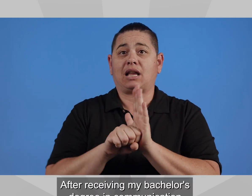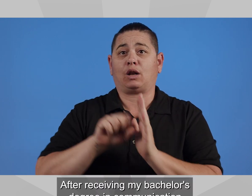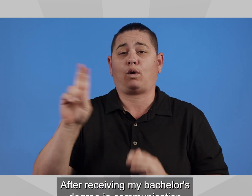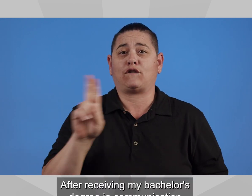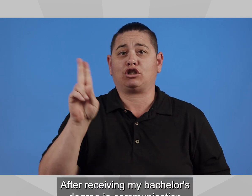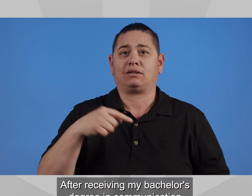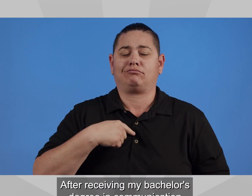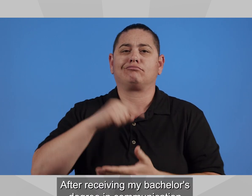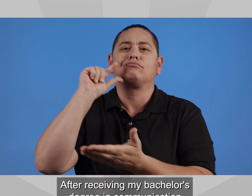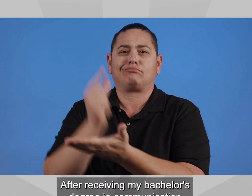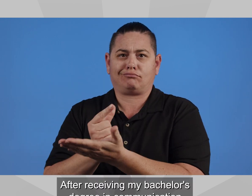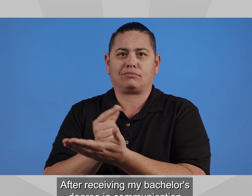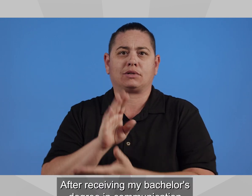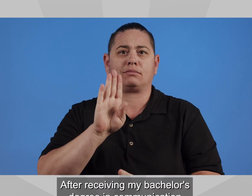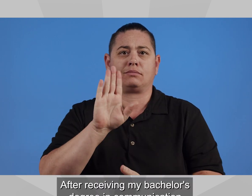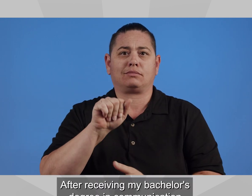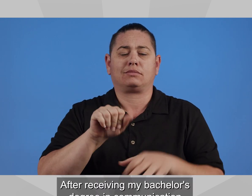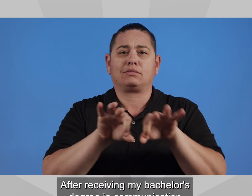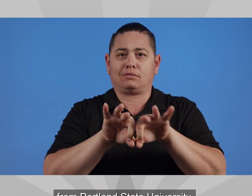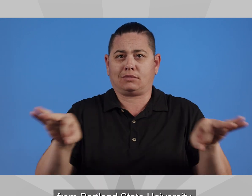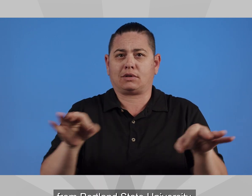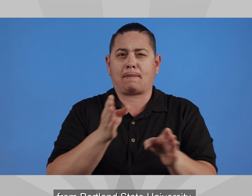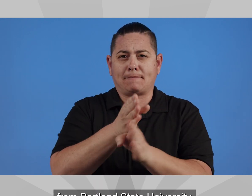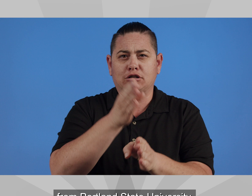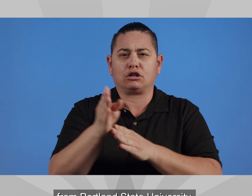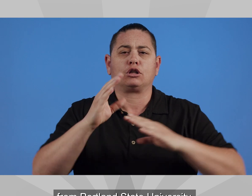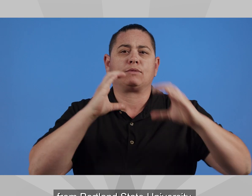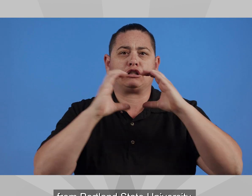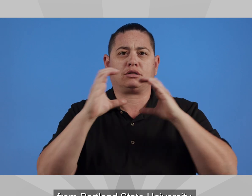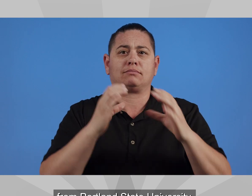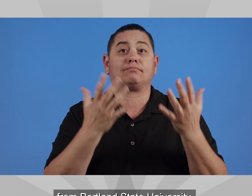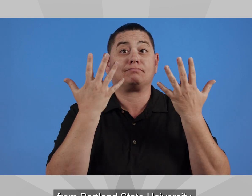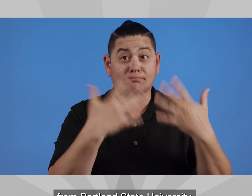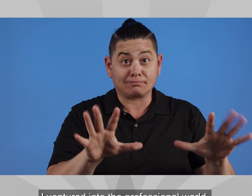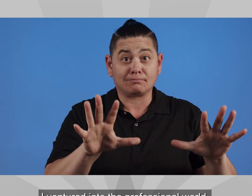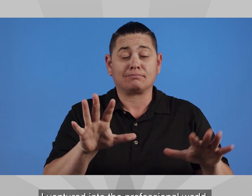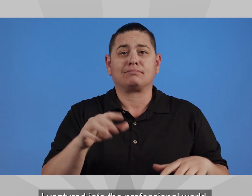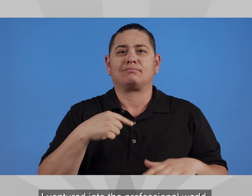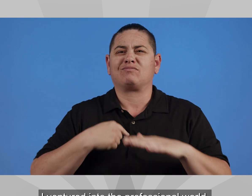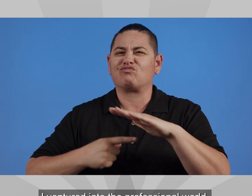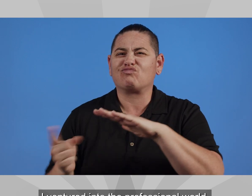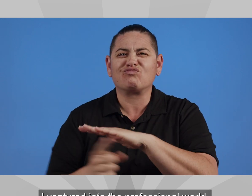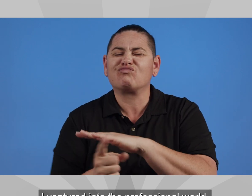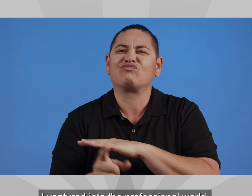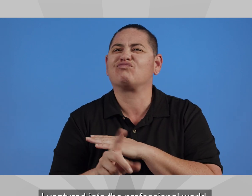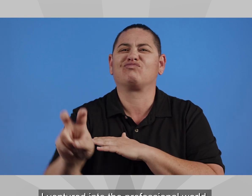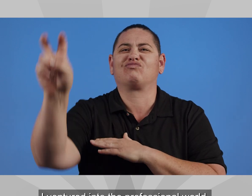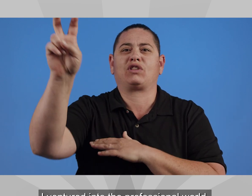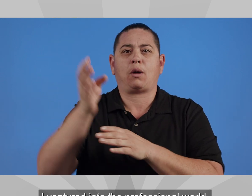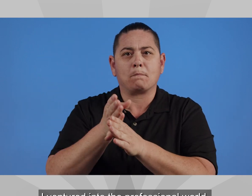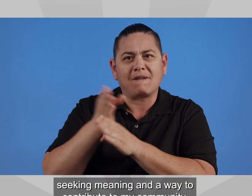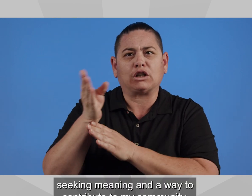After receiving my bachelor's degree in communication from Portland State University, I ventured into the professional